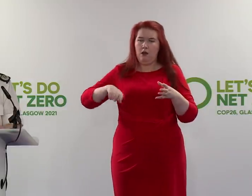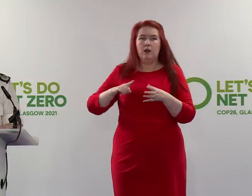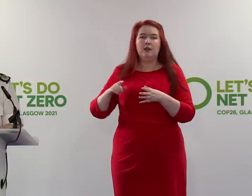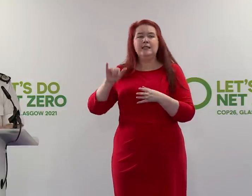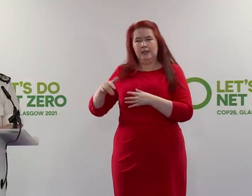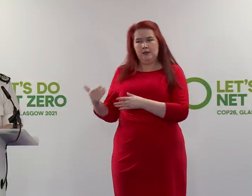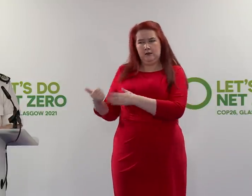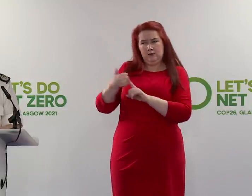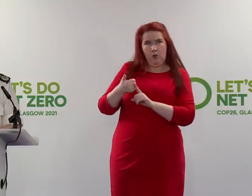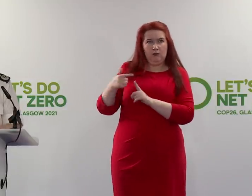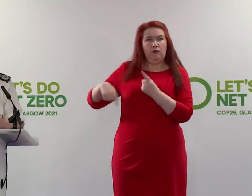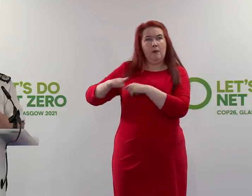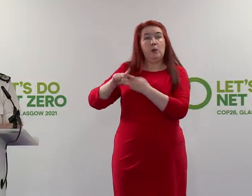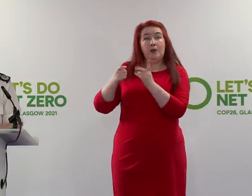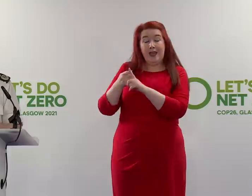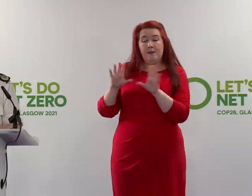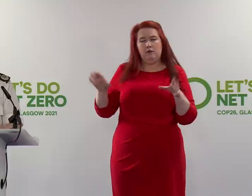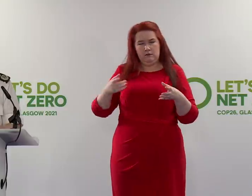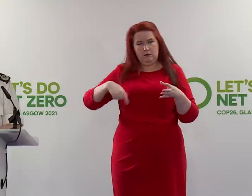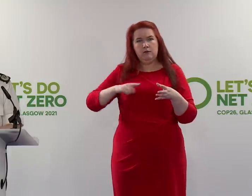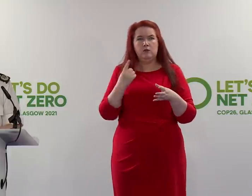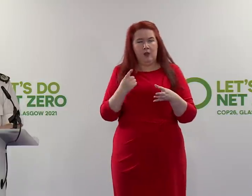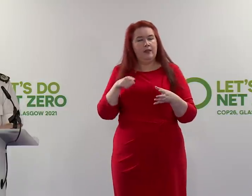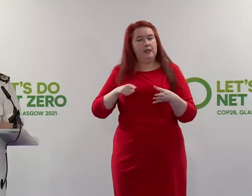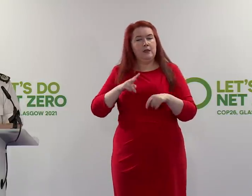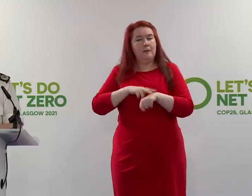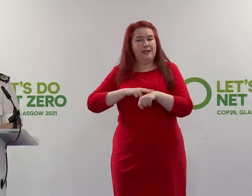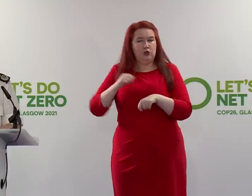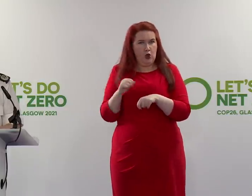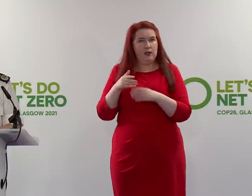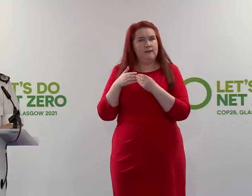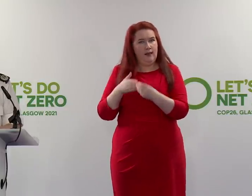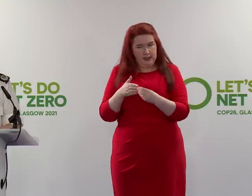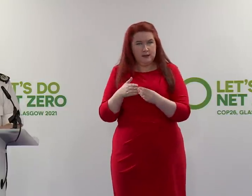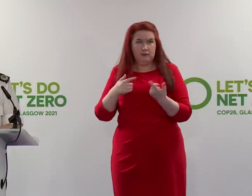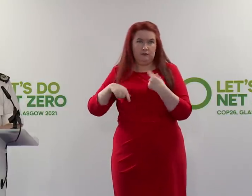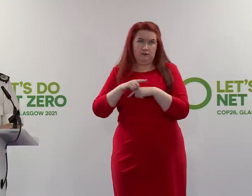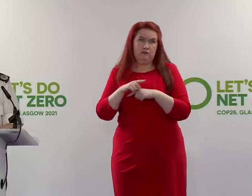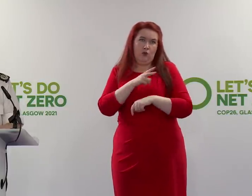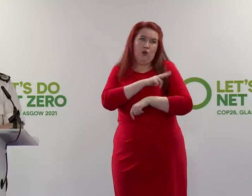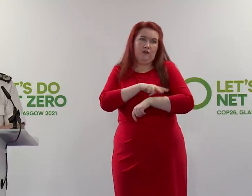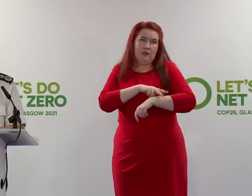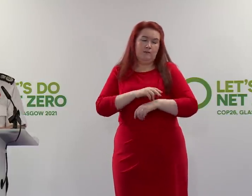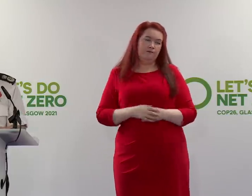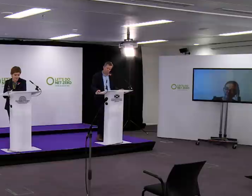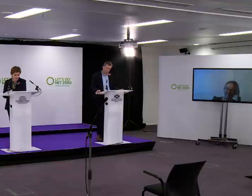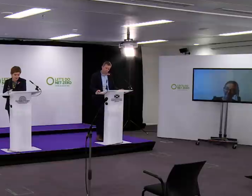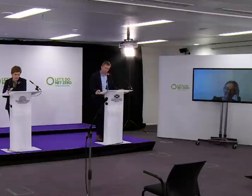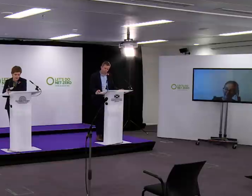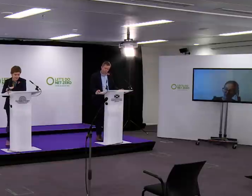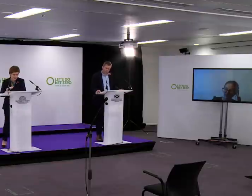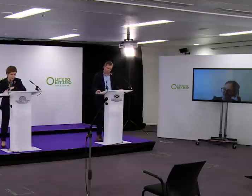come in from across the UK. But this is going to be a police Scotland operation and led by police Scotland officers. Thank you.